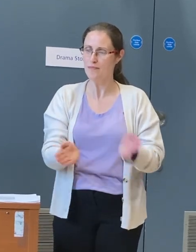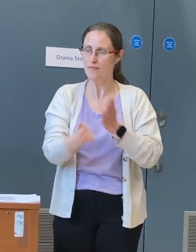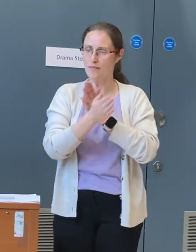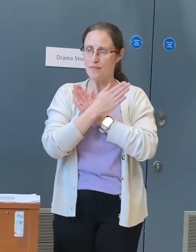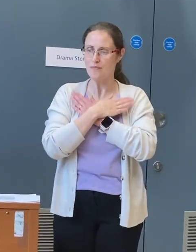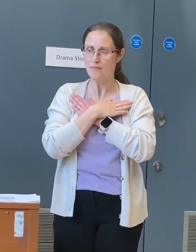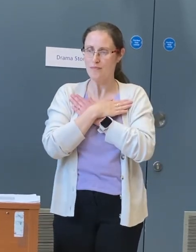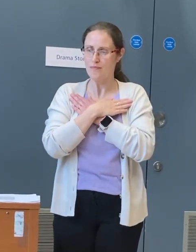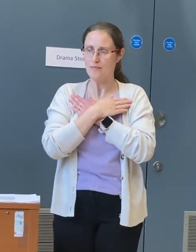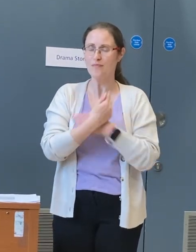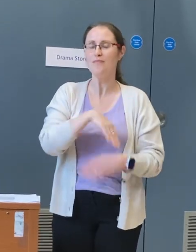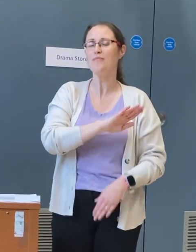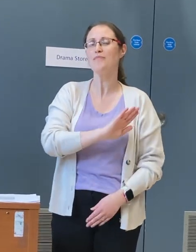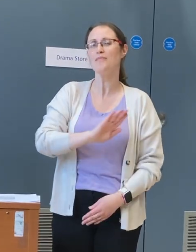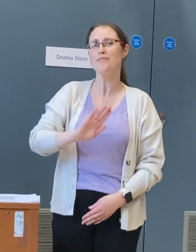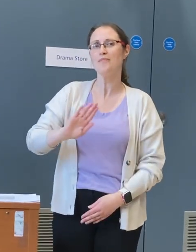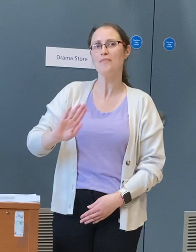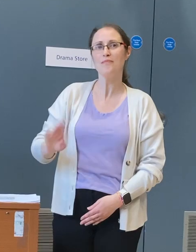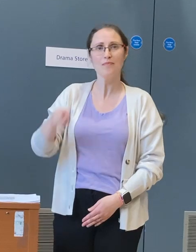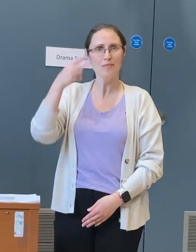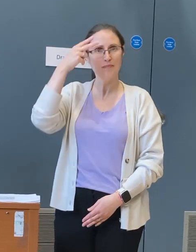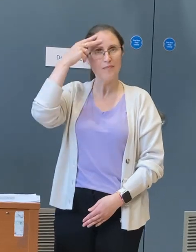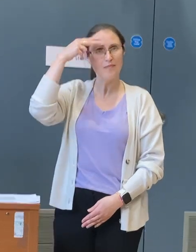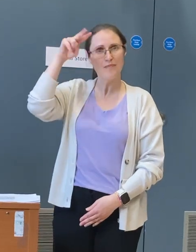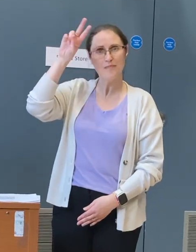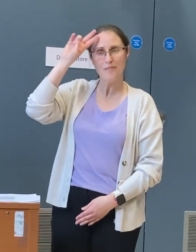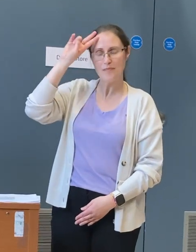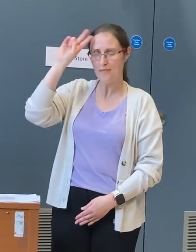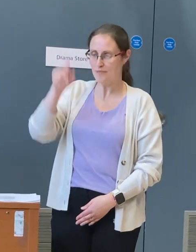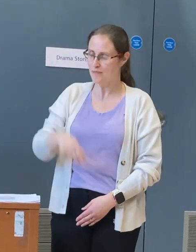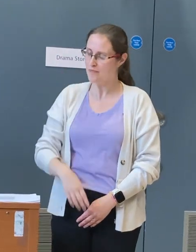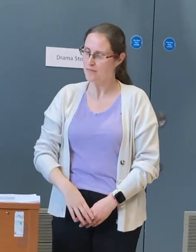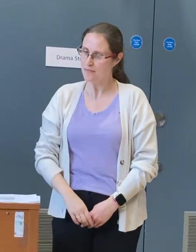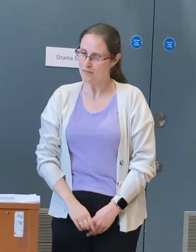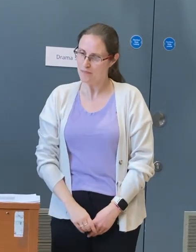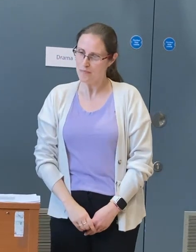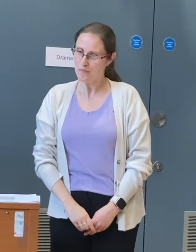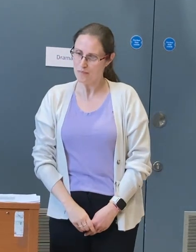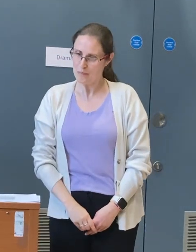for love, there'll never be no turning back.